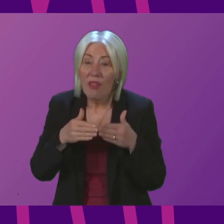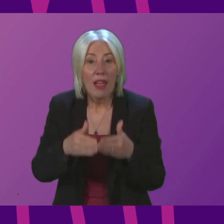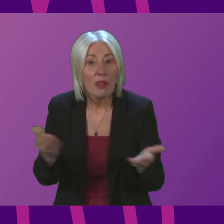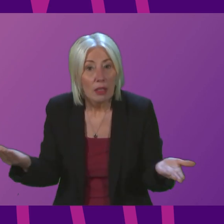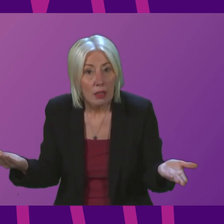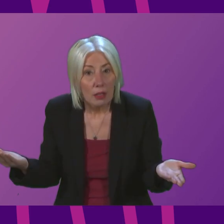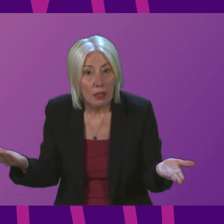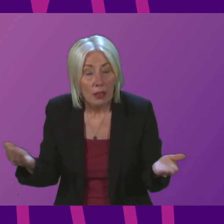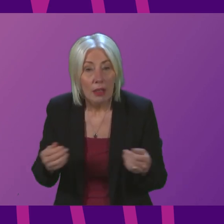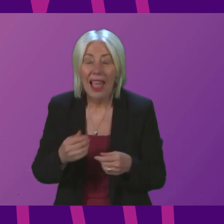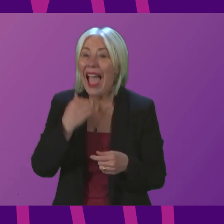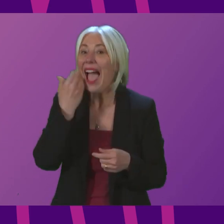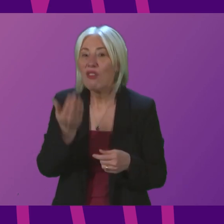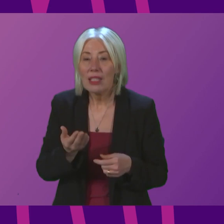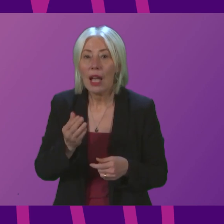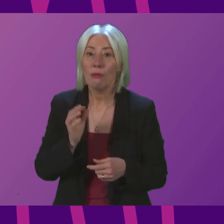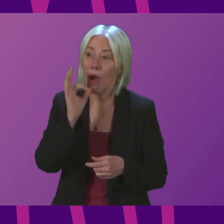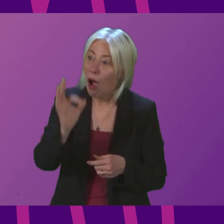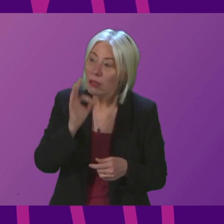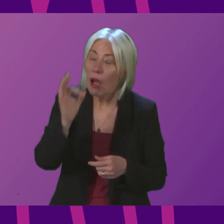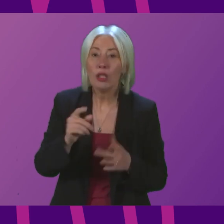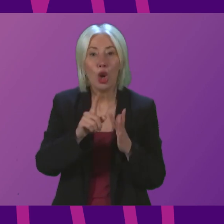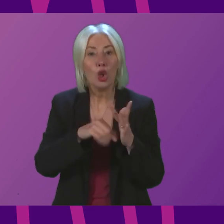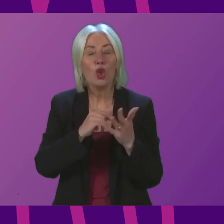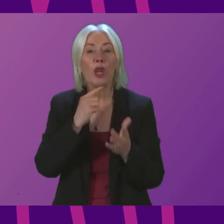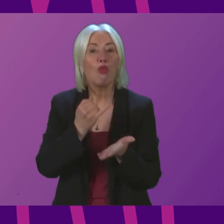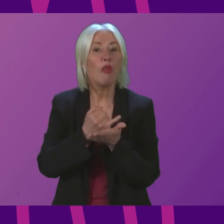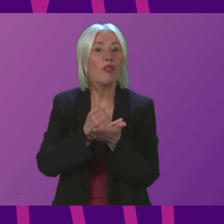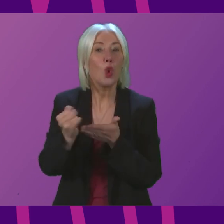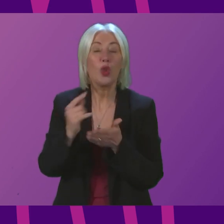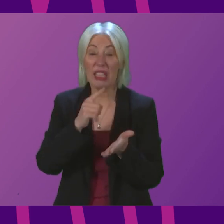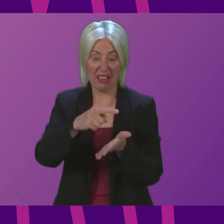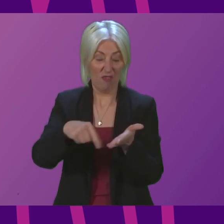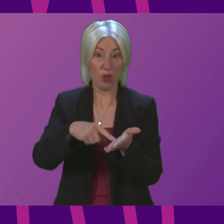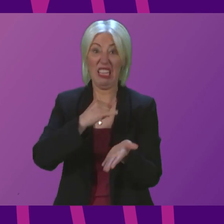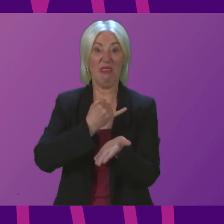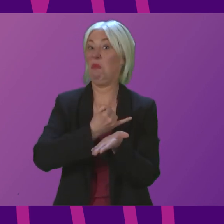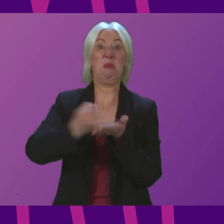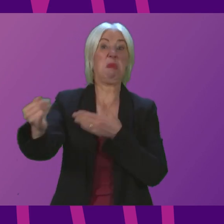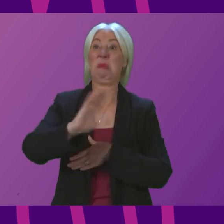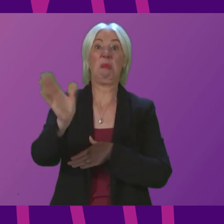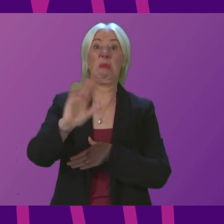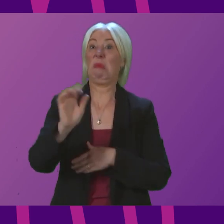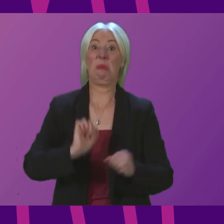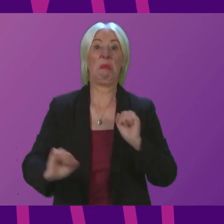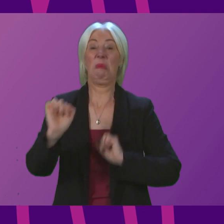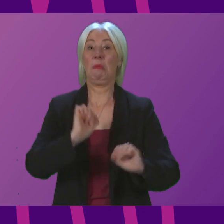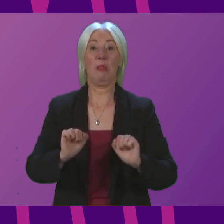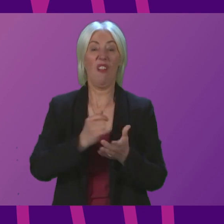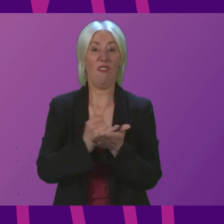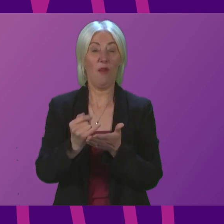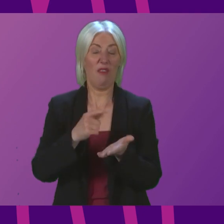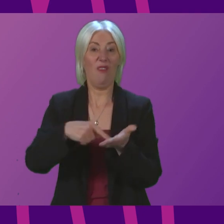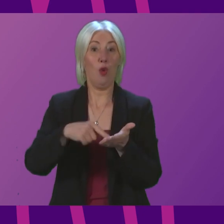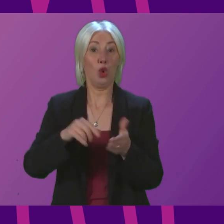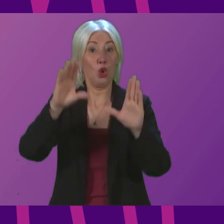And on every occasion, John Swinney has not just refused, he has voted against it. He has voted to stop himself giving